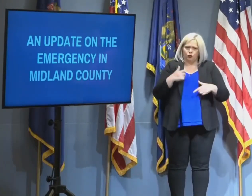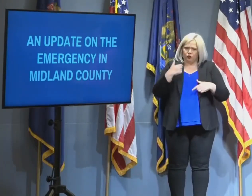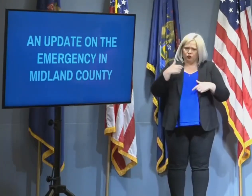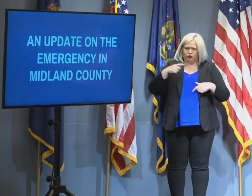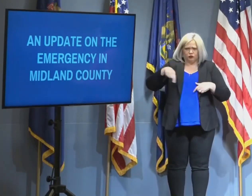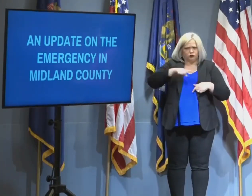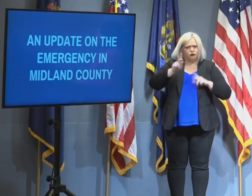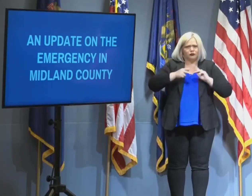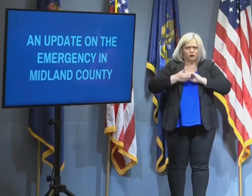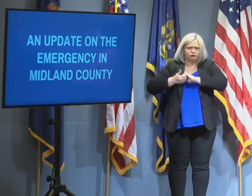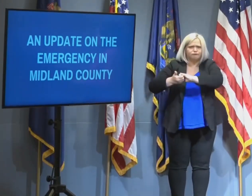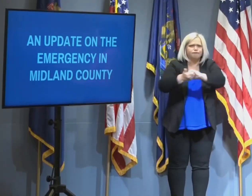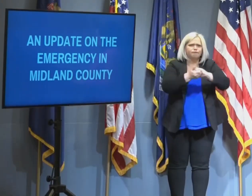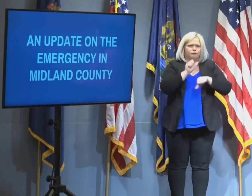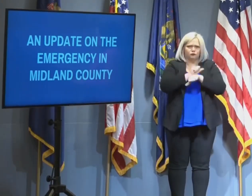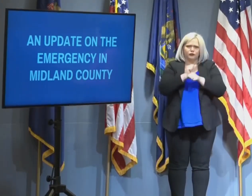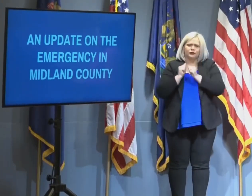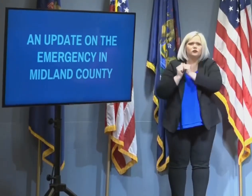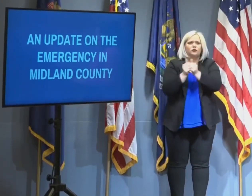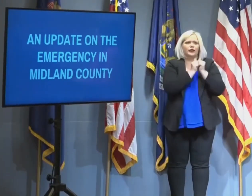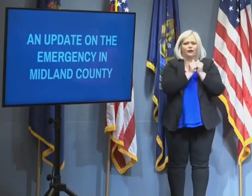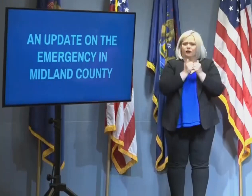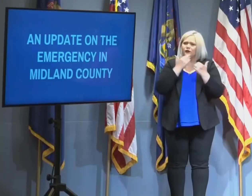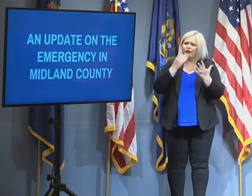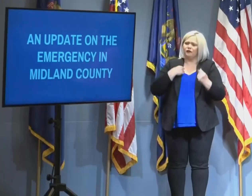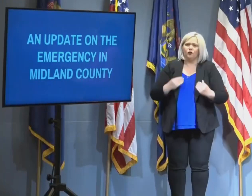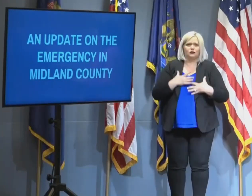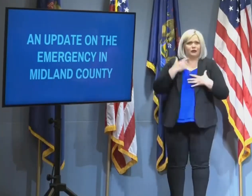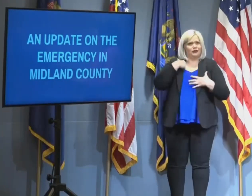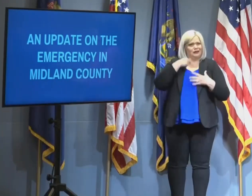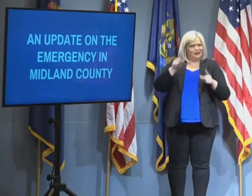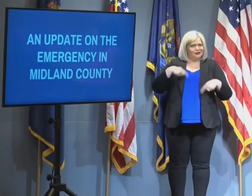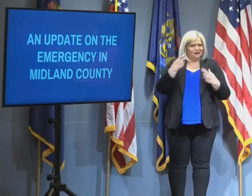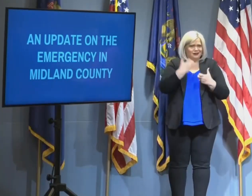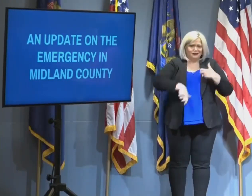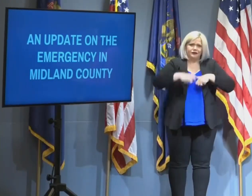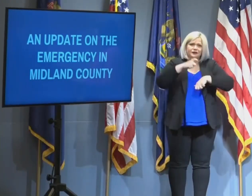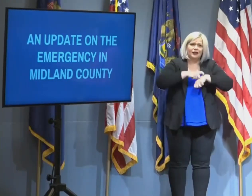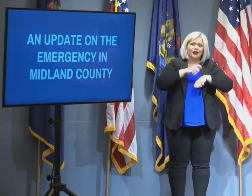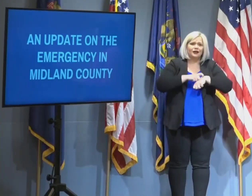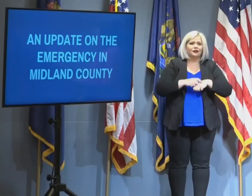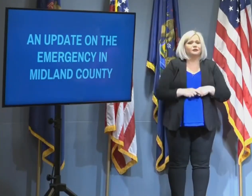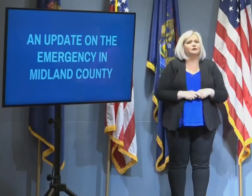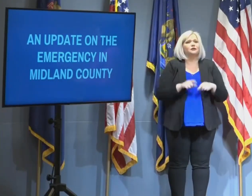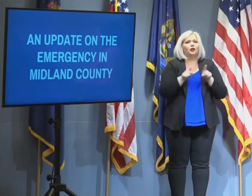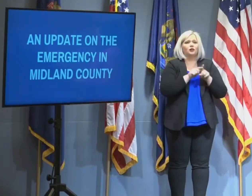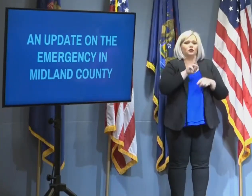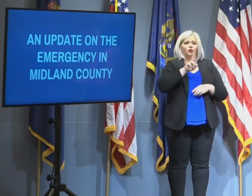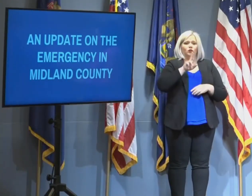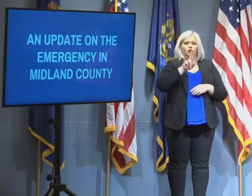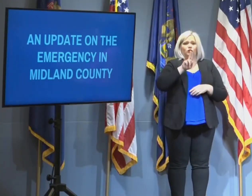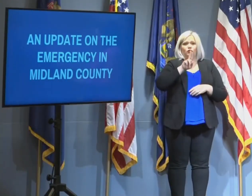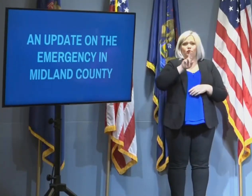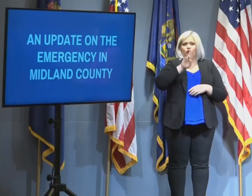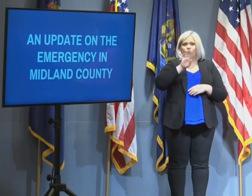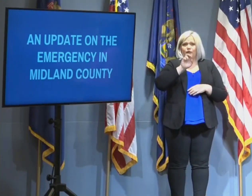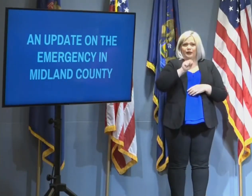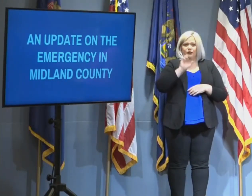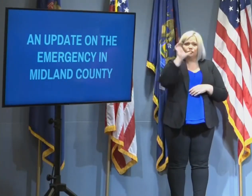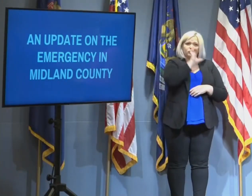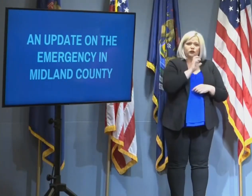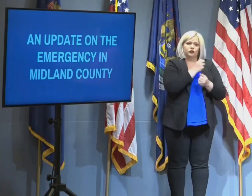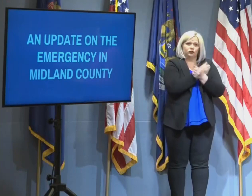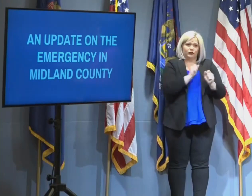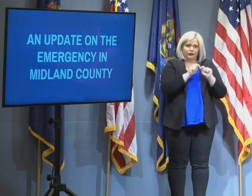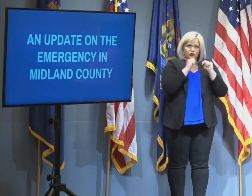thank you for inspiring me in these challenging days. And I want to thank our urban search and rescue teams. They've been